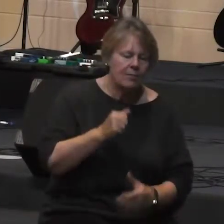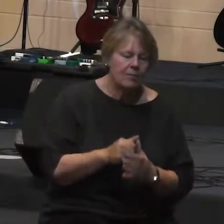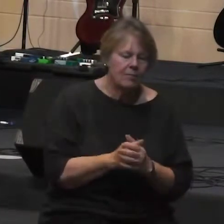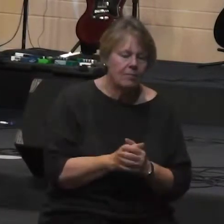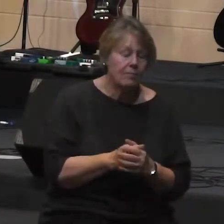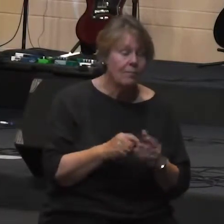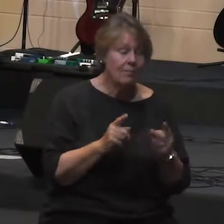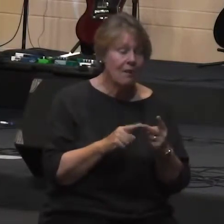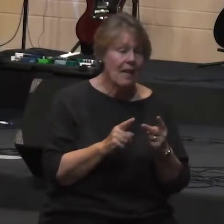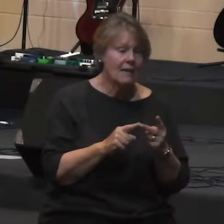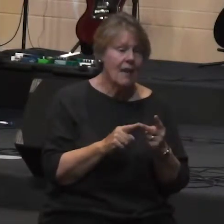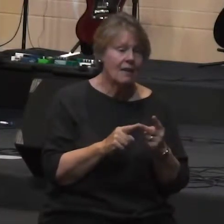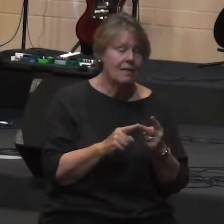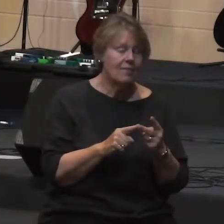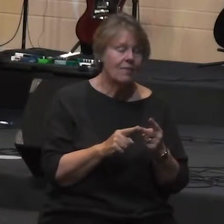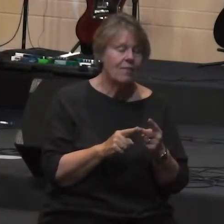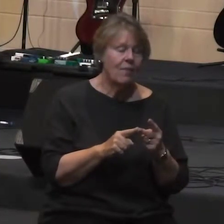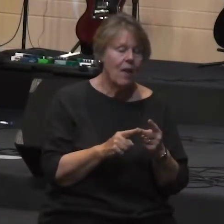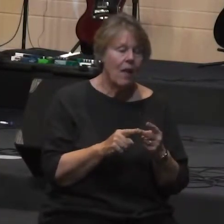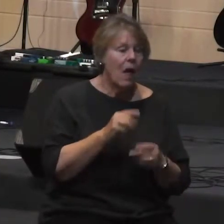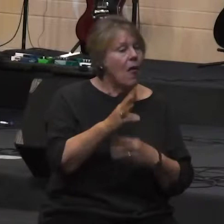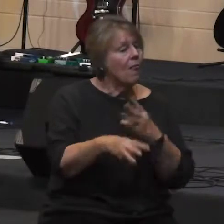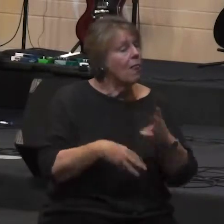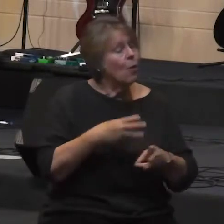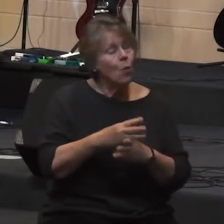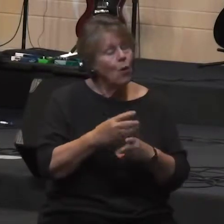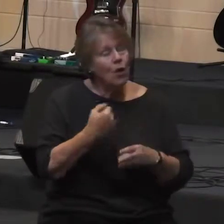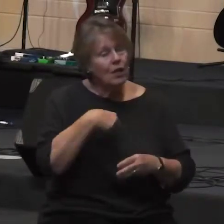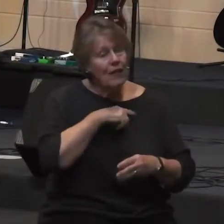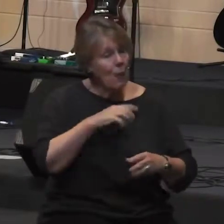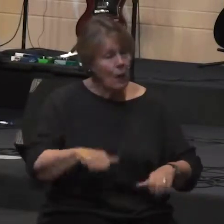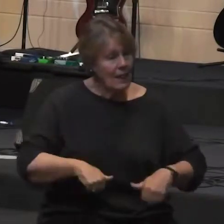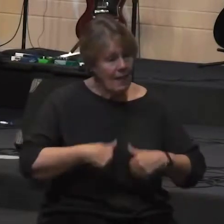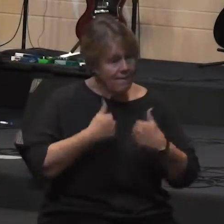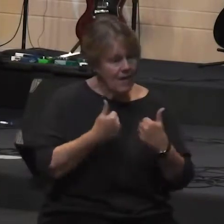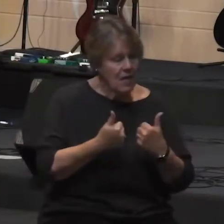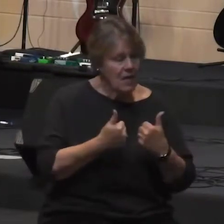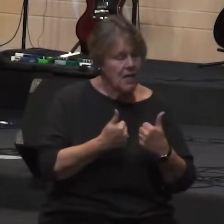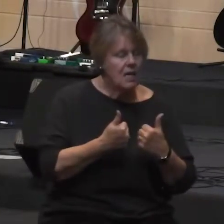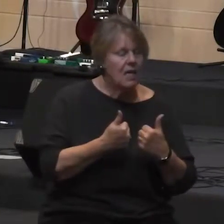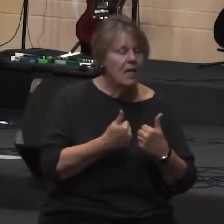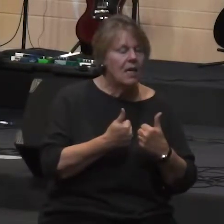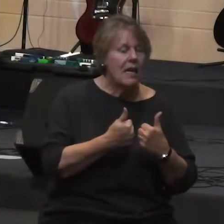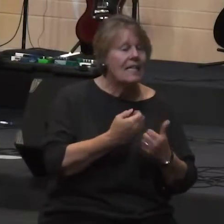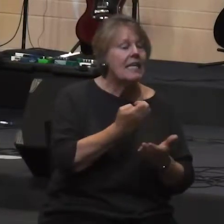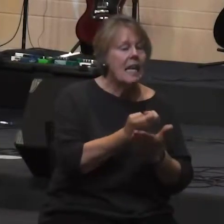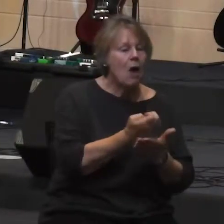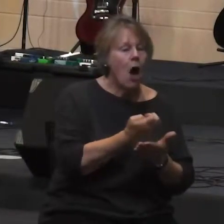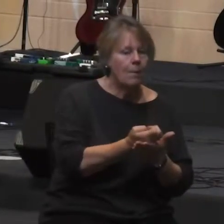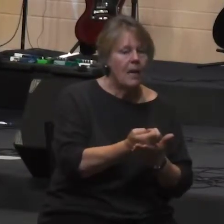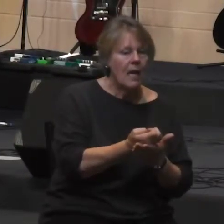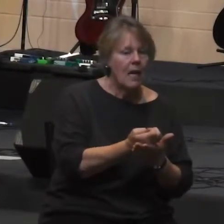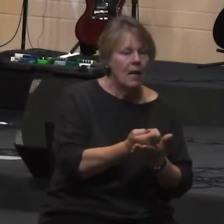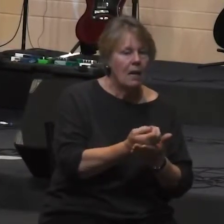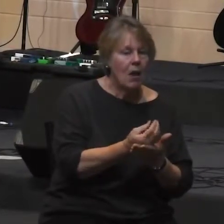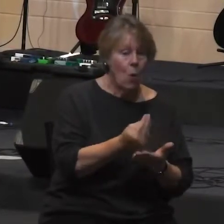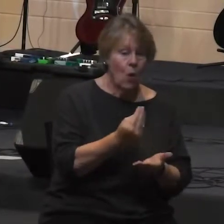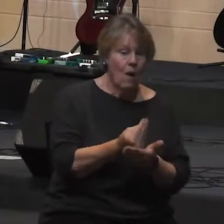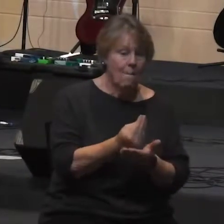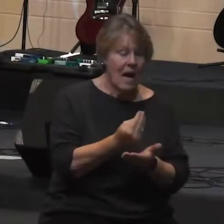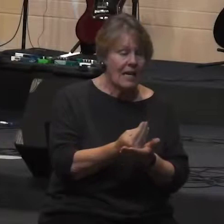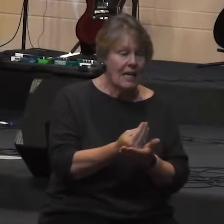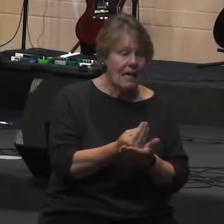the world we live in is a economy where money is the